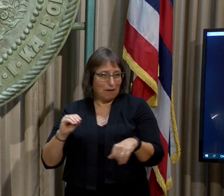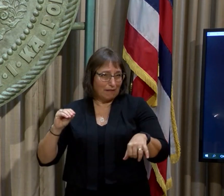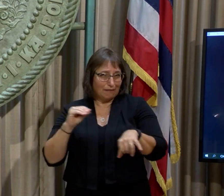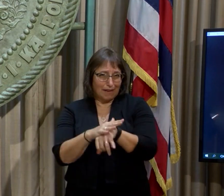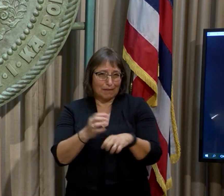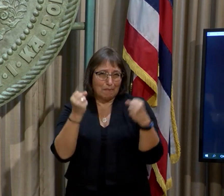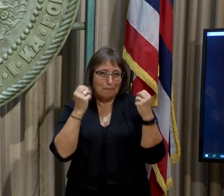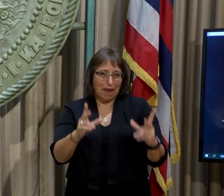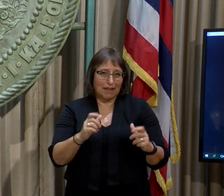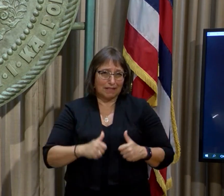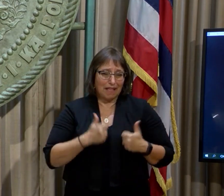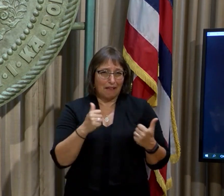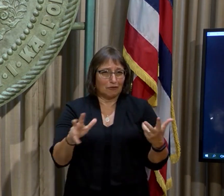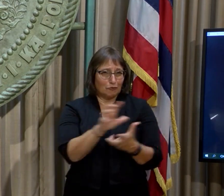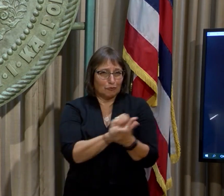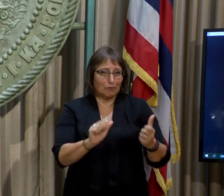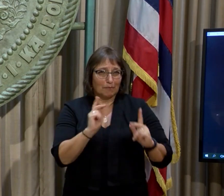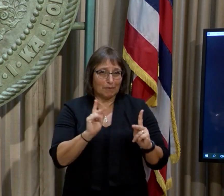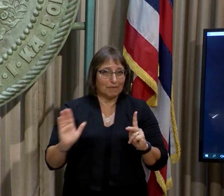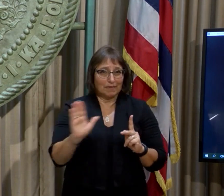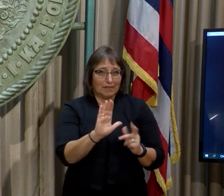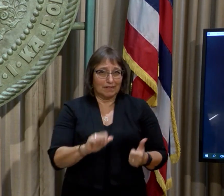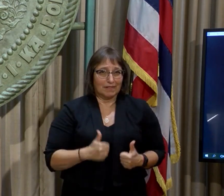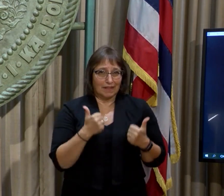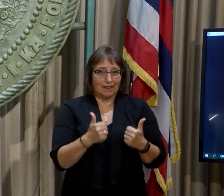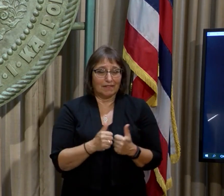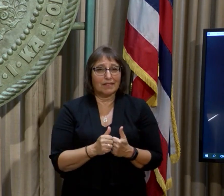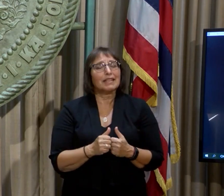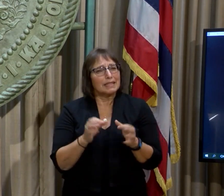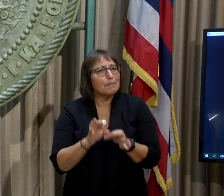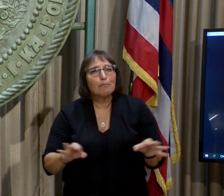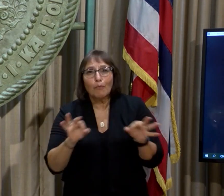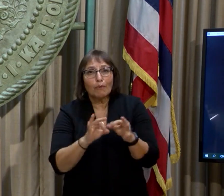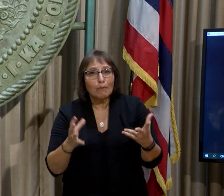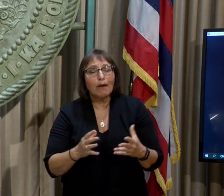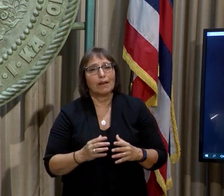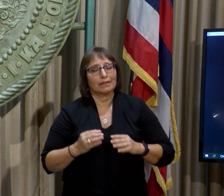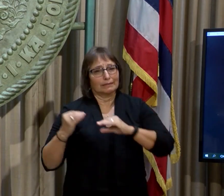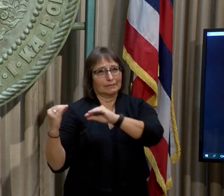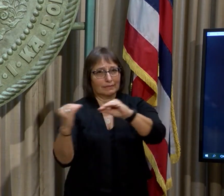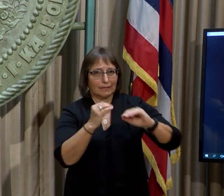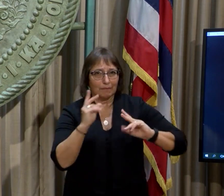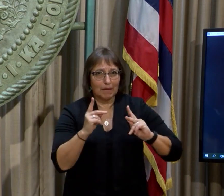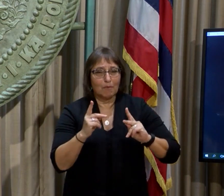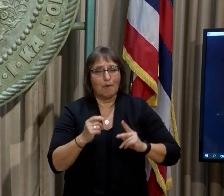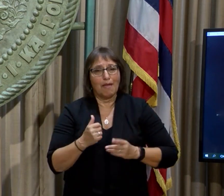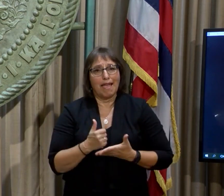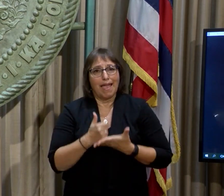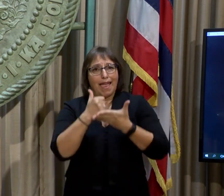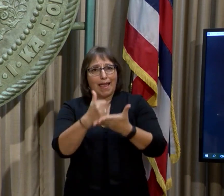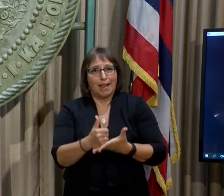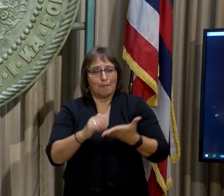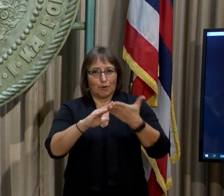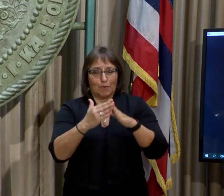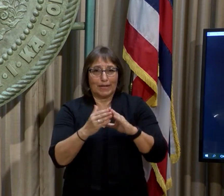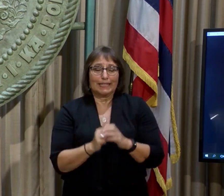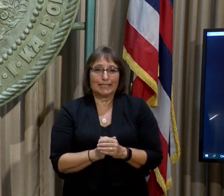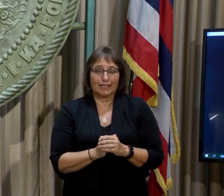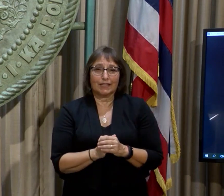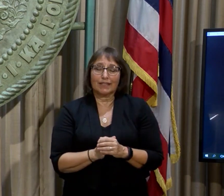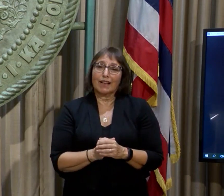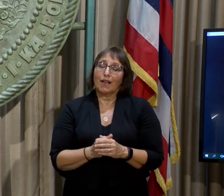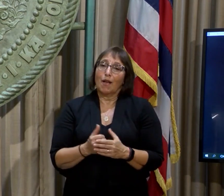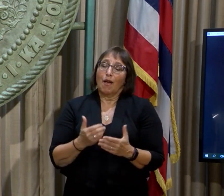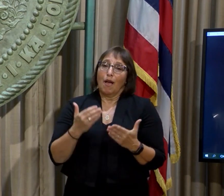destroyed, and it's something that we have to really, we really have to educate people and help our communities. So with that, we're very